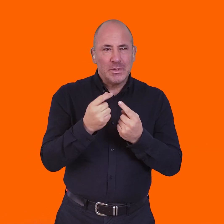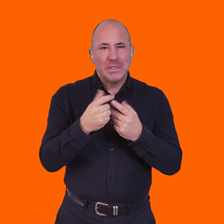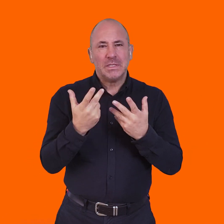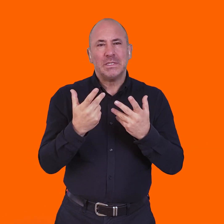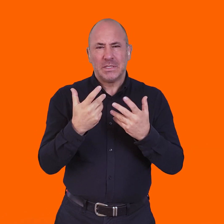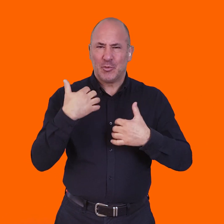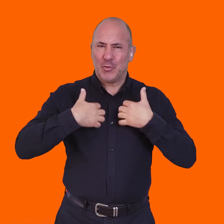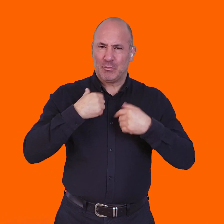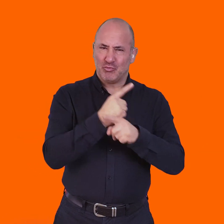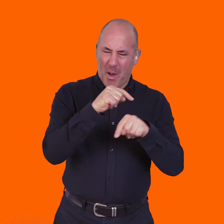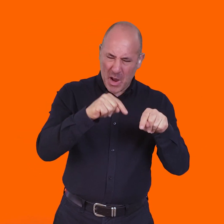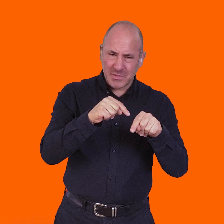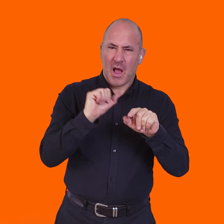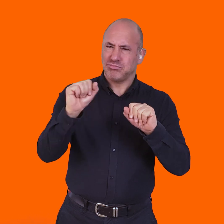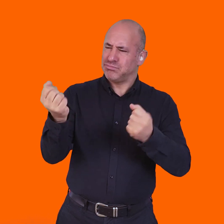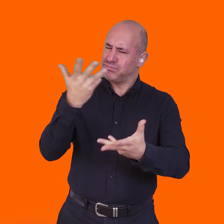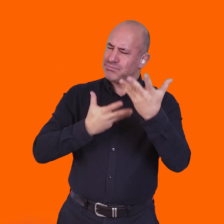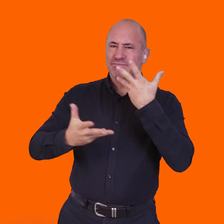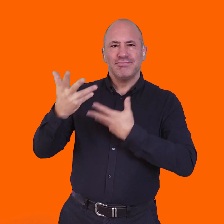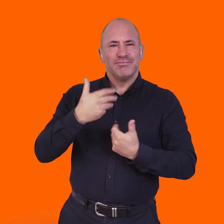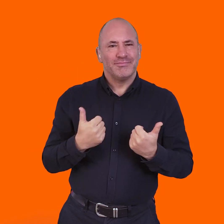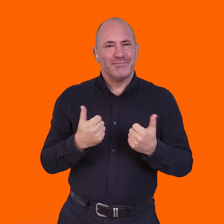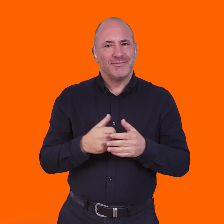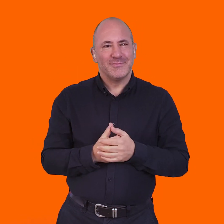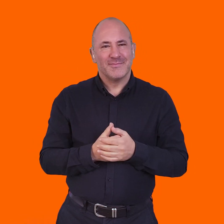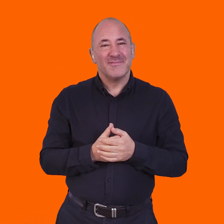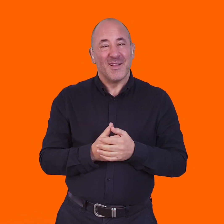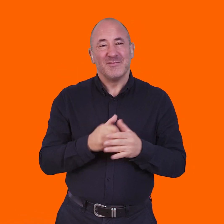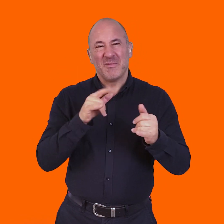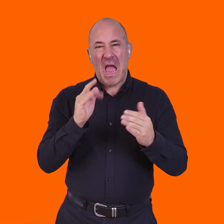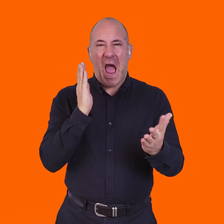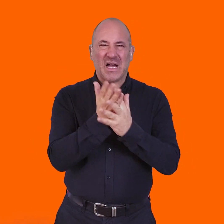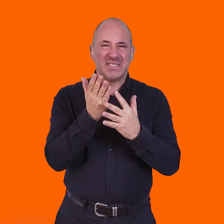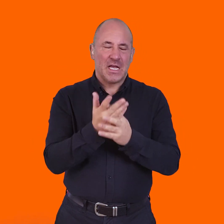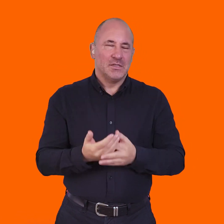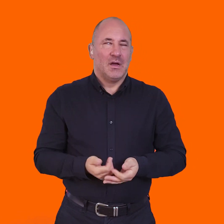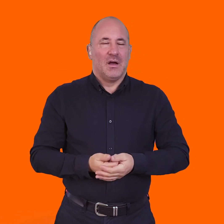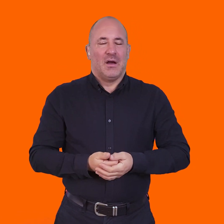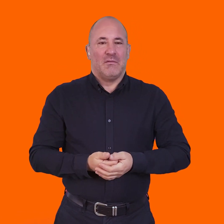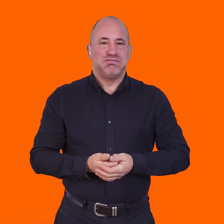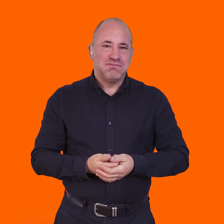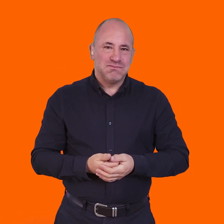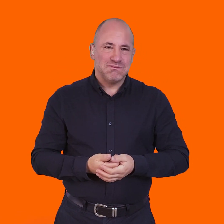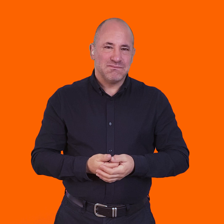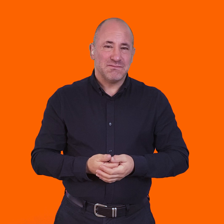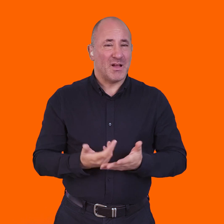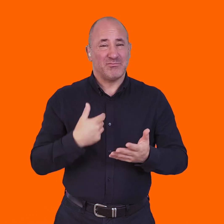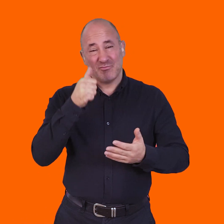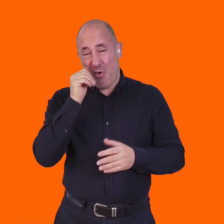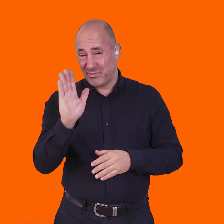very interesting to talk about these issues and hear about them. It can sometimes seem like access is a bit of a tired thing